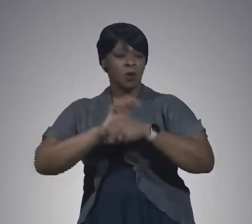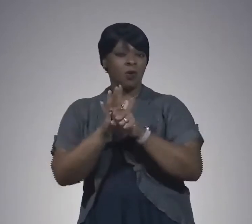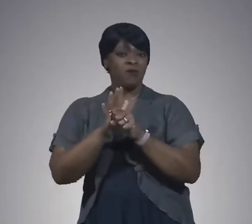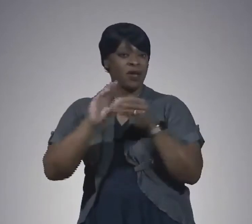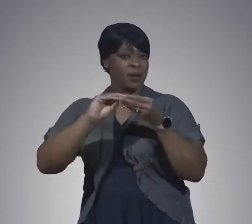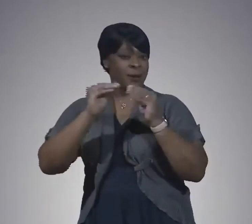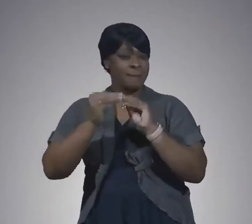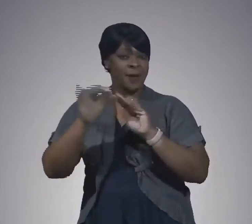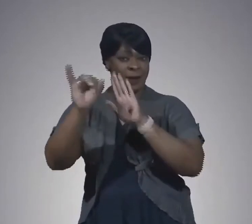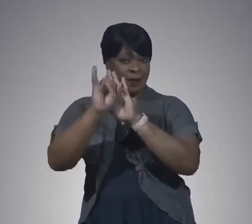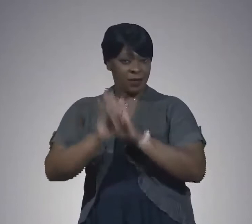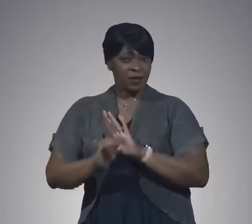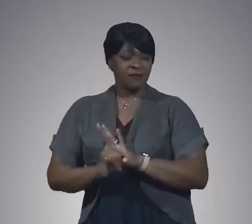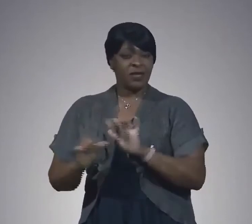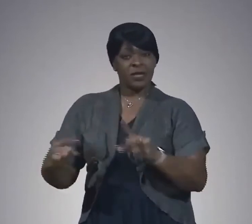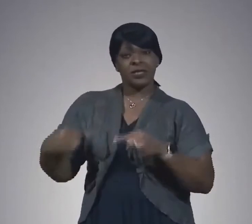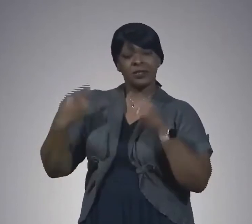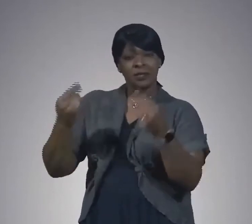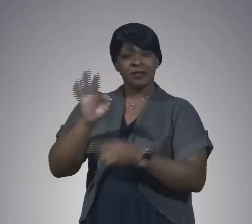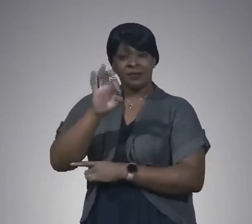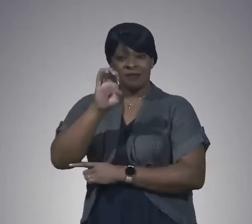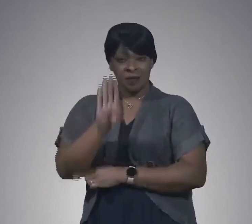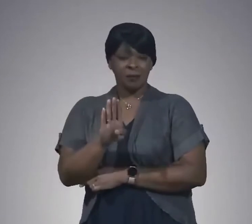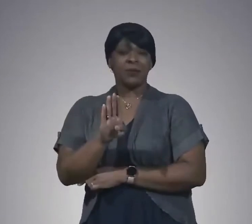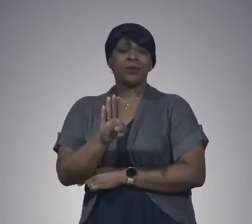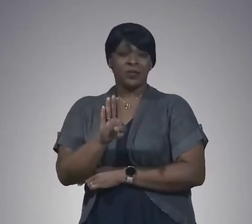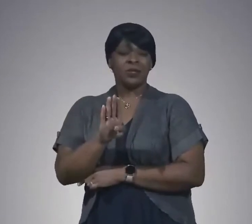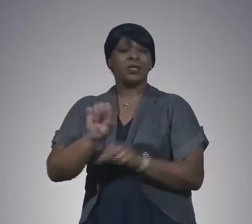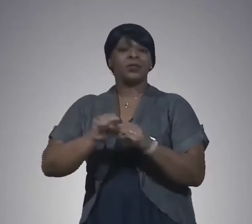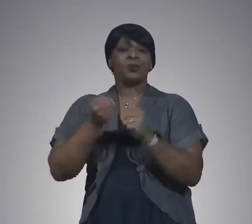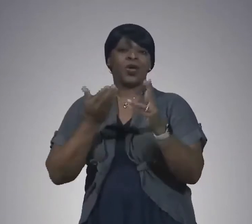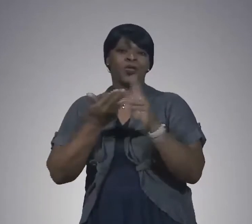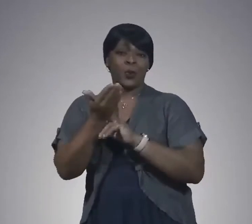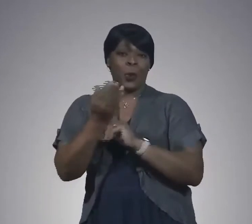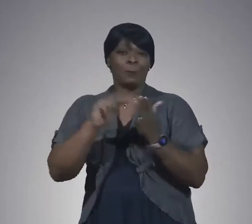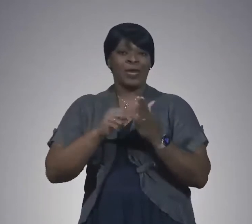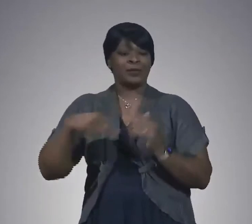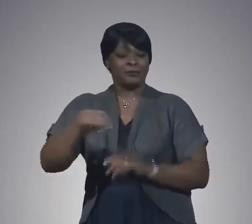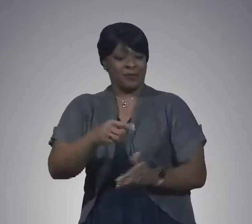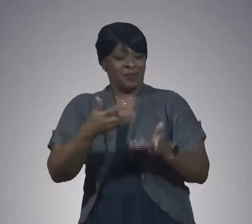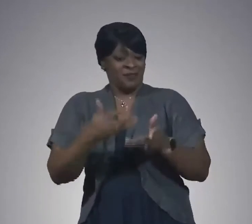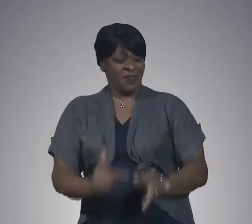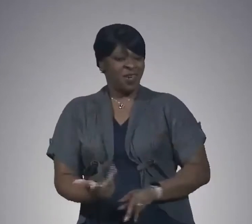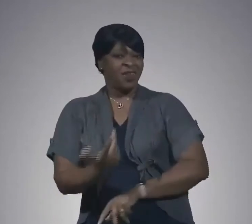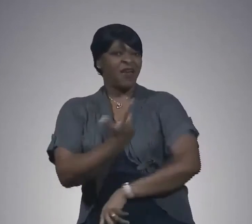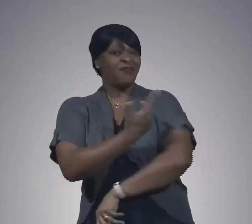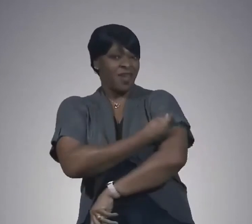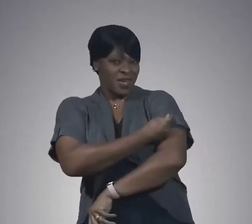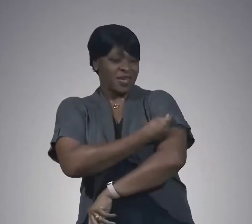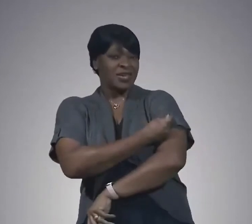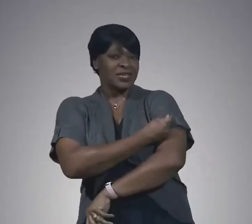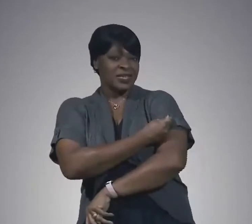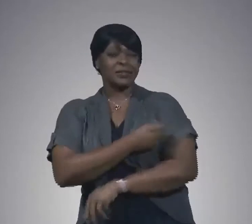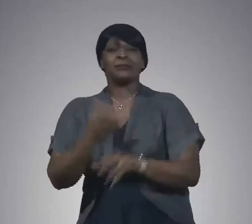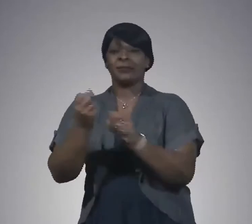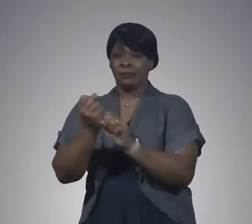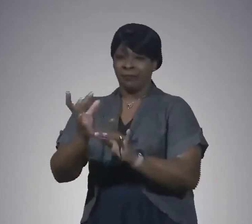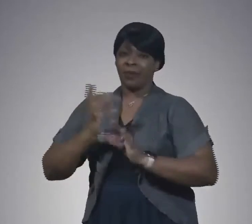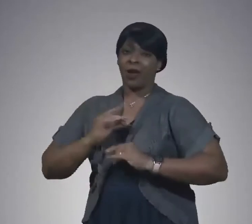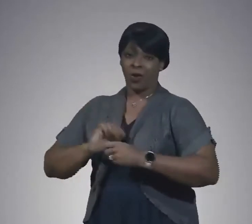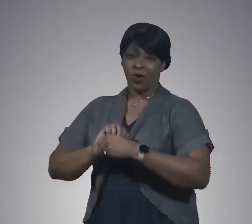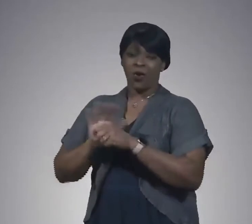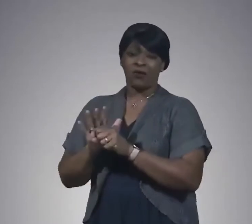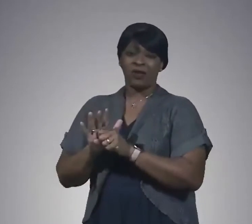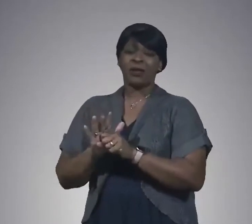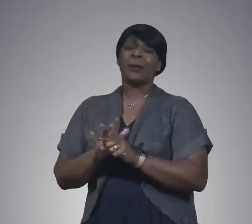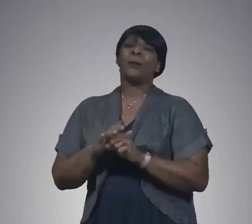cases identified since February are breakthrough cases, meaning cases among those who are fully vaccinated. But